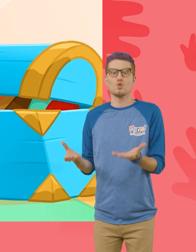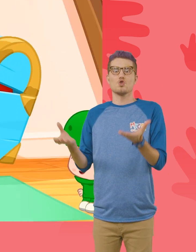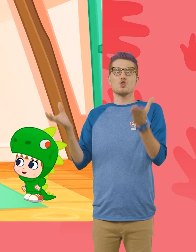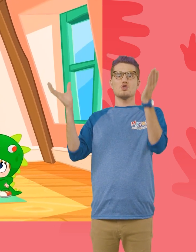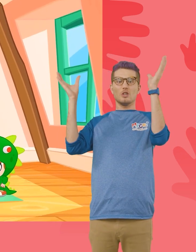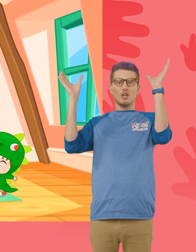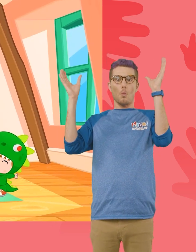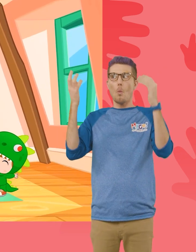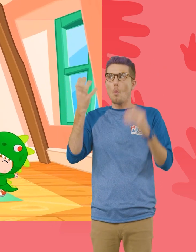Wow!